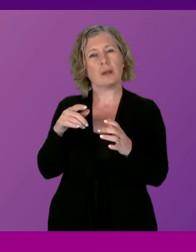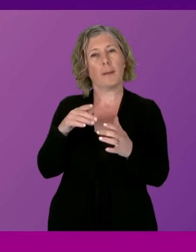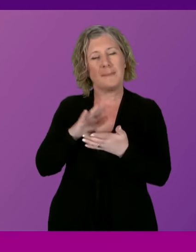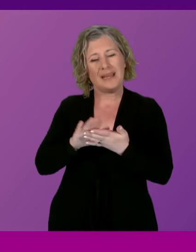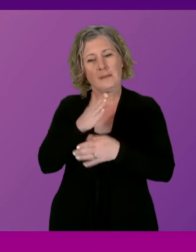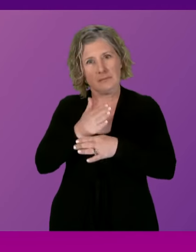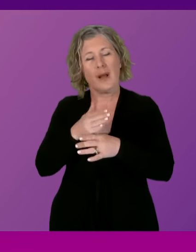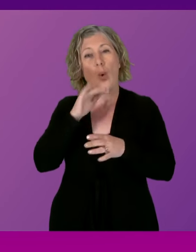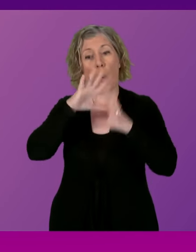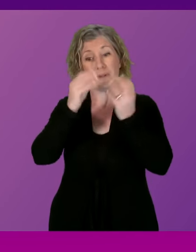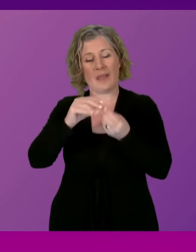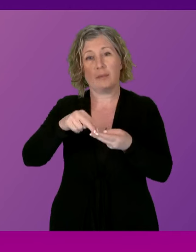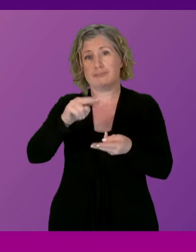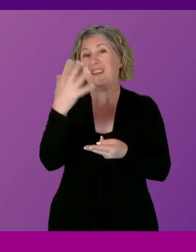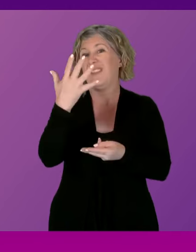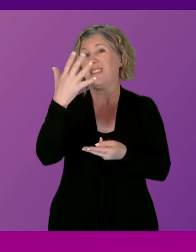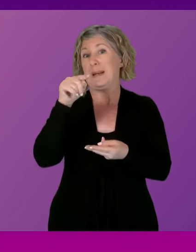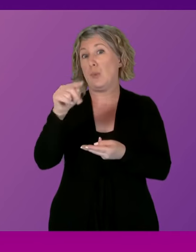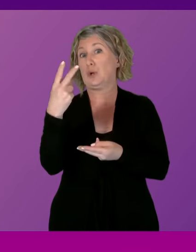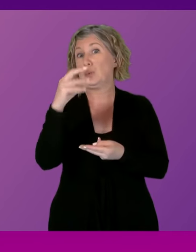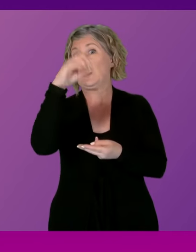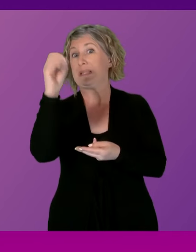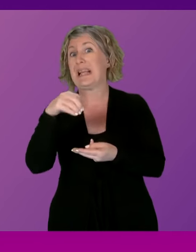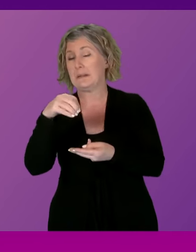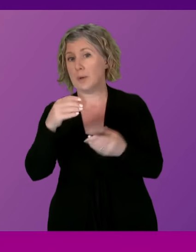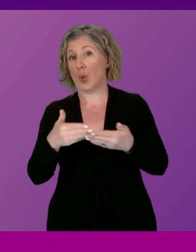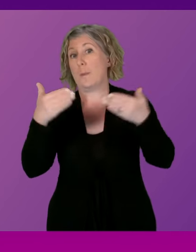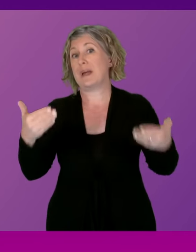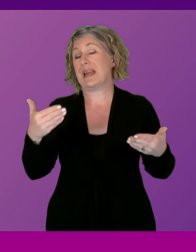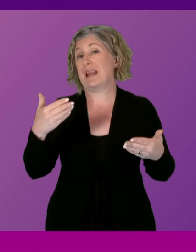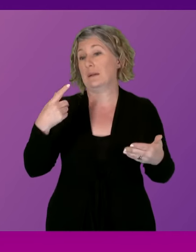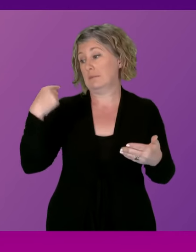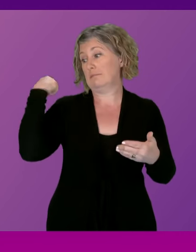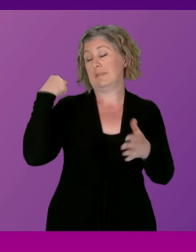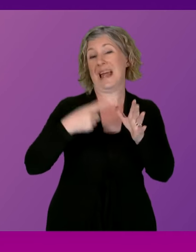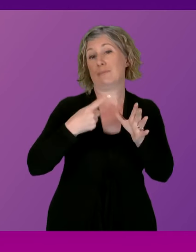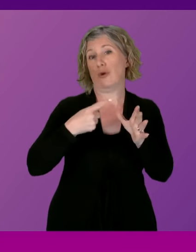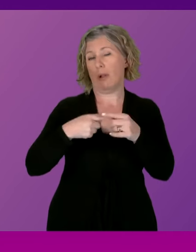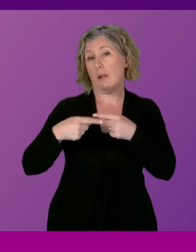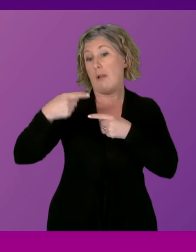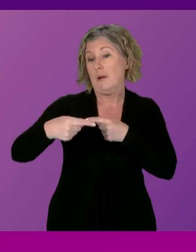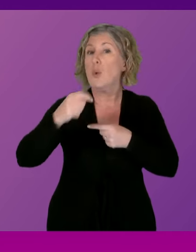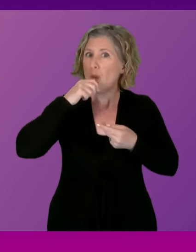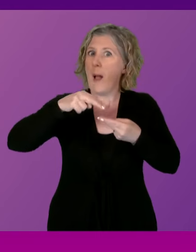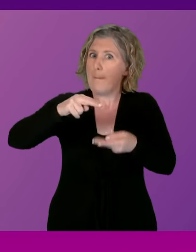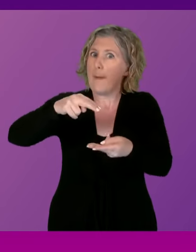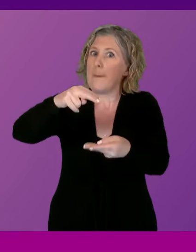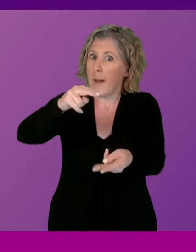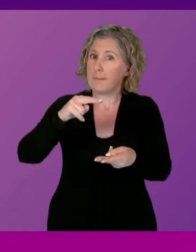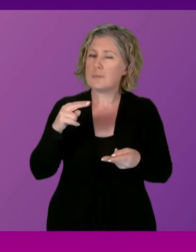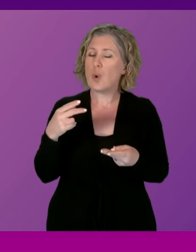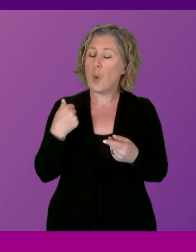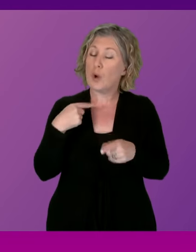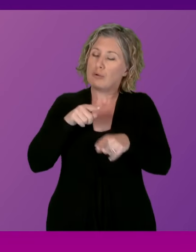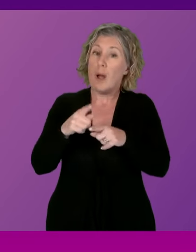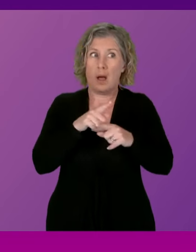of 15.2% compared to April 2023 levels. we're doing all we can within the devolved